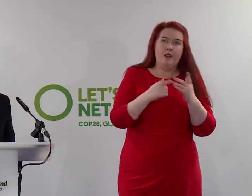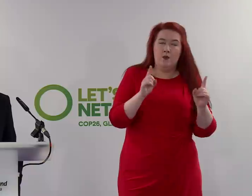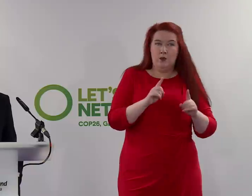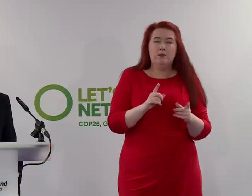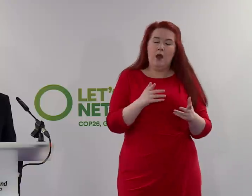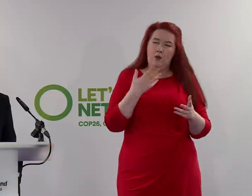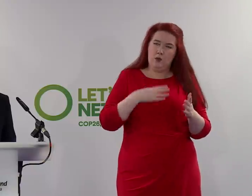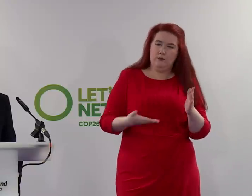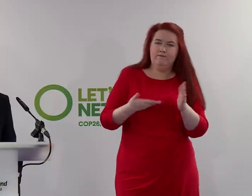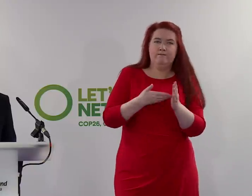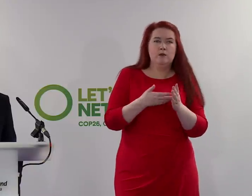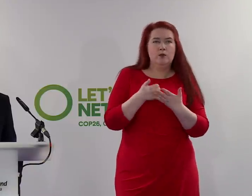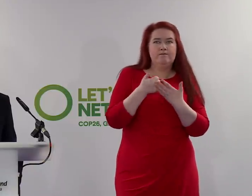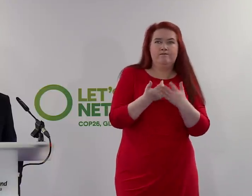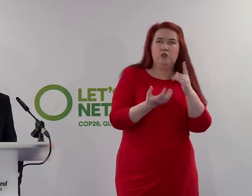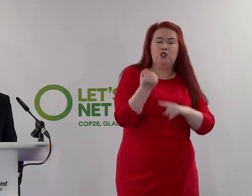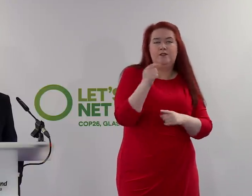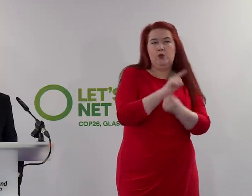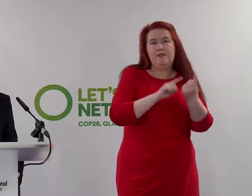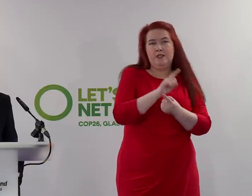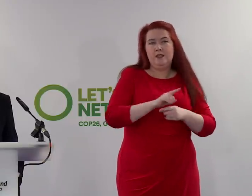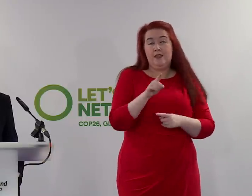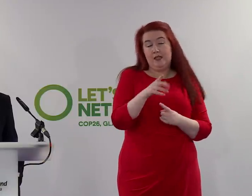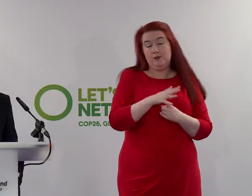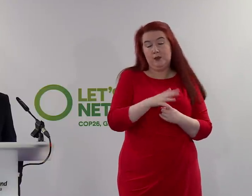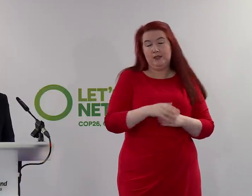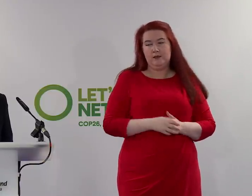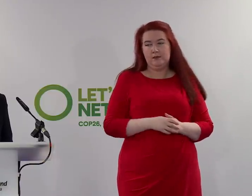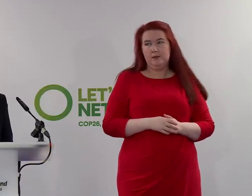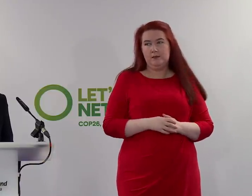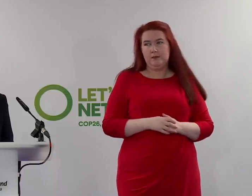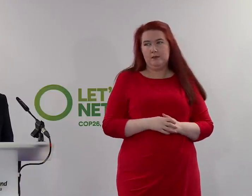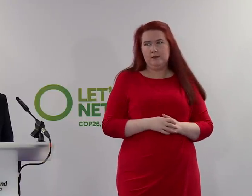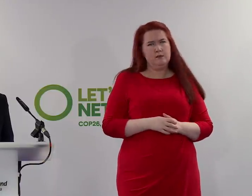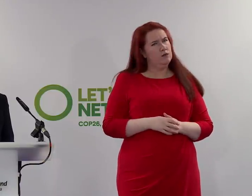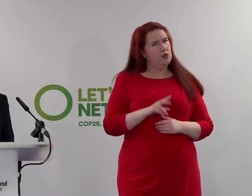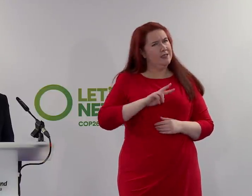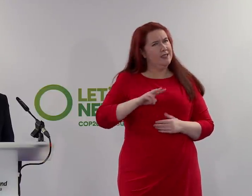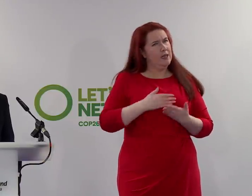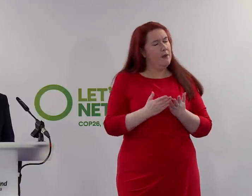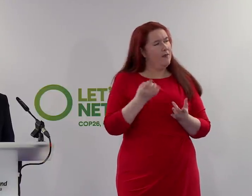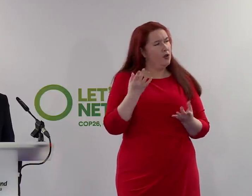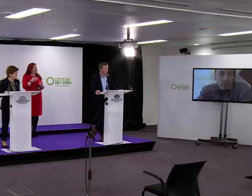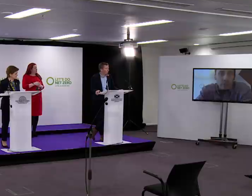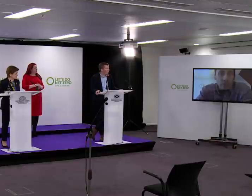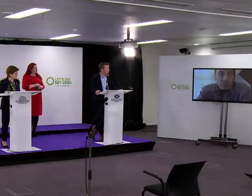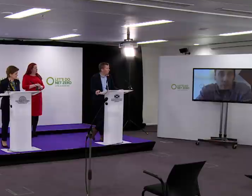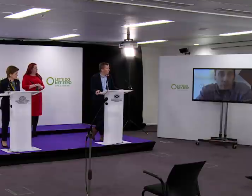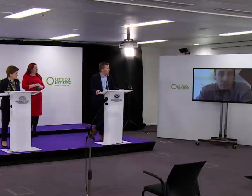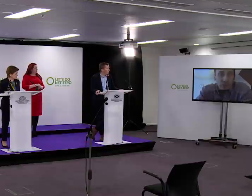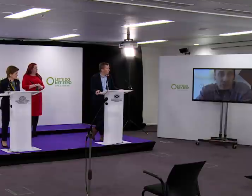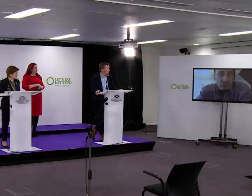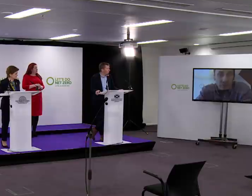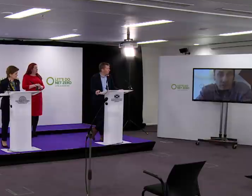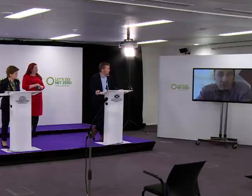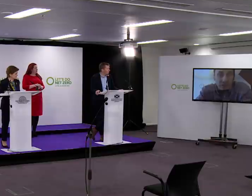outcome of the conference. That is what matters most to me. And did you have a second, question that I have just forgotten? Yeah. What